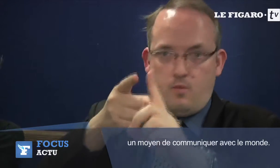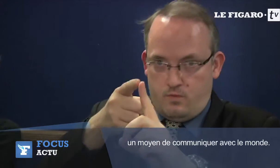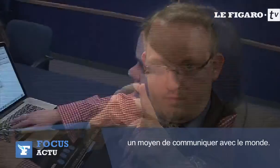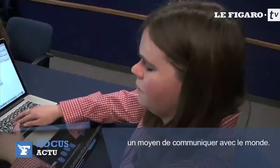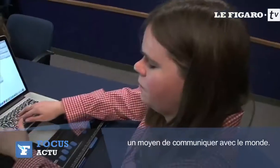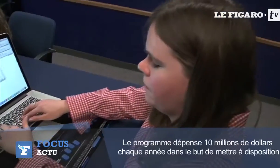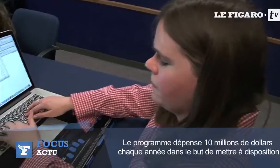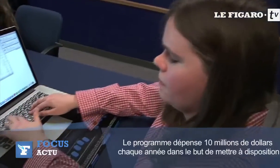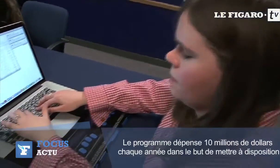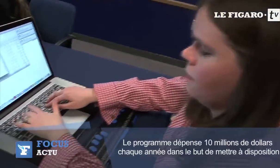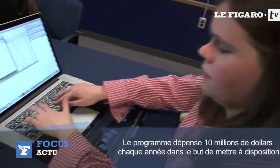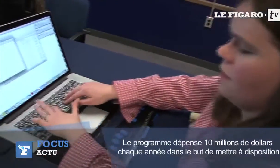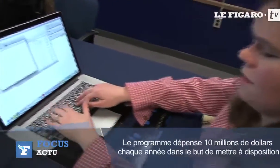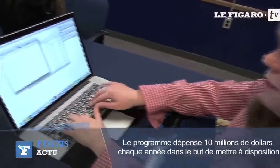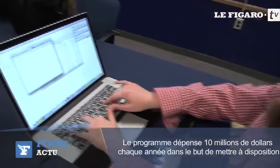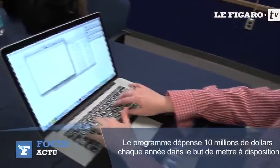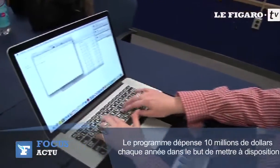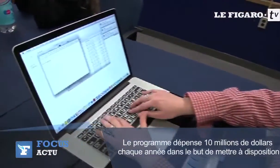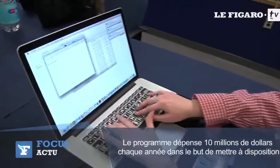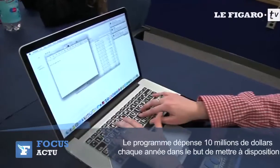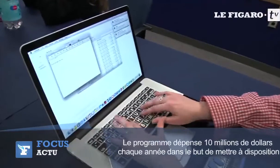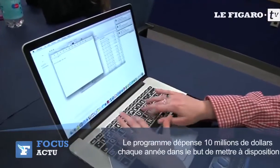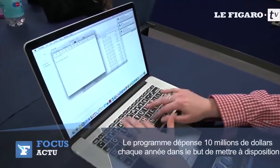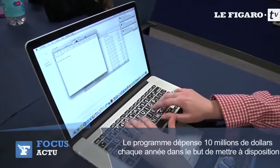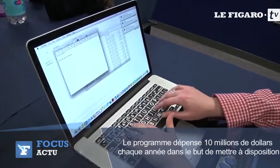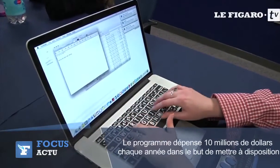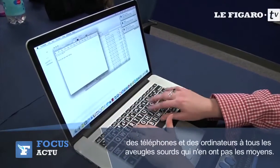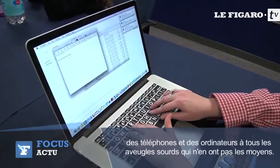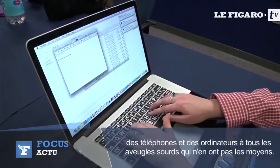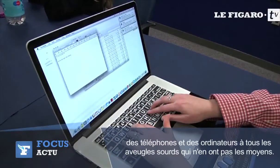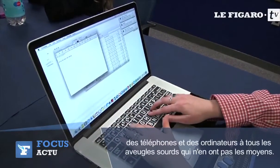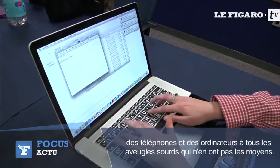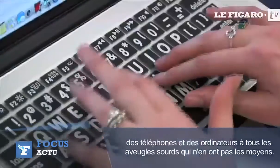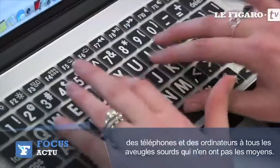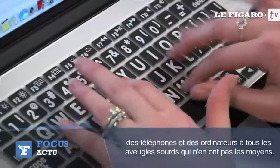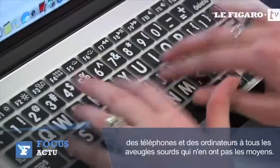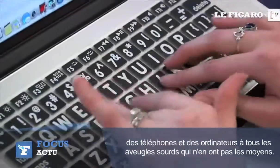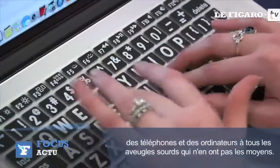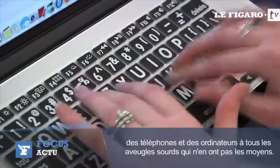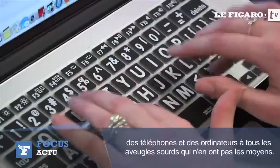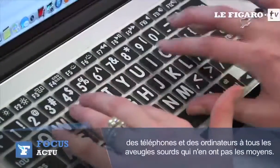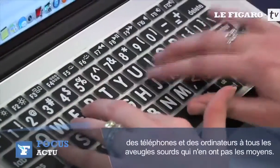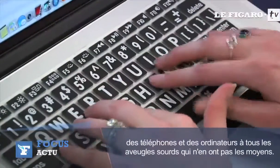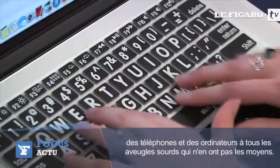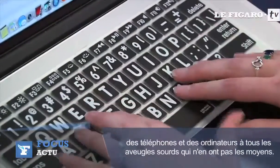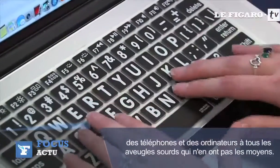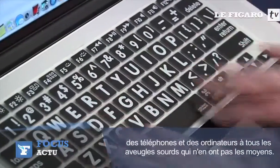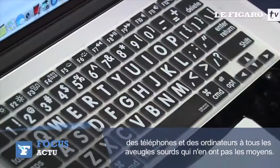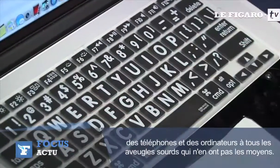the world and the program spends ten million dollars each year putting phones and computers in the hands of those in the deafblind community who otherwise couldn't